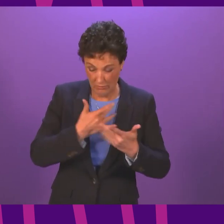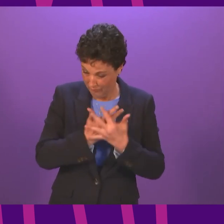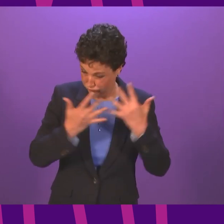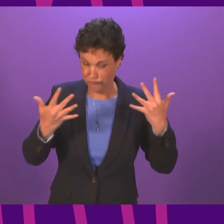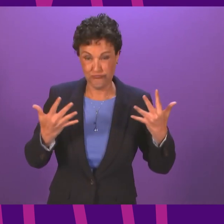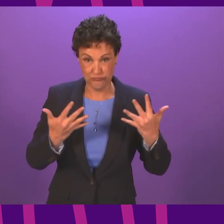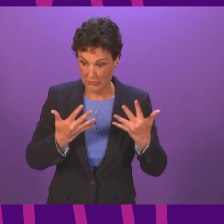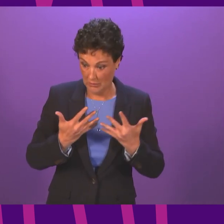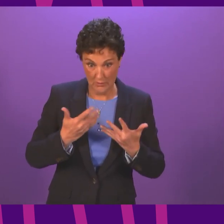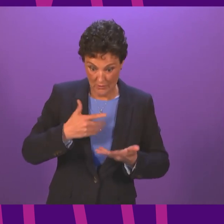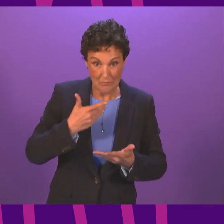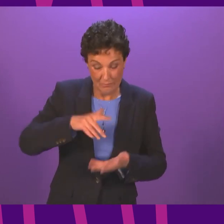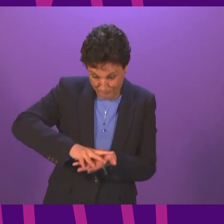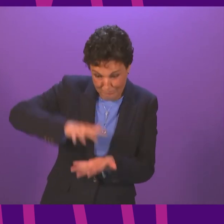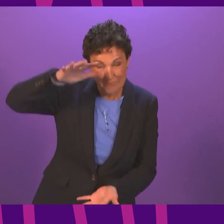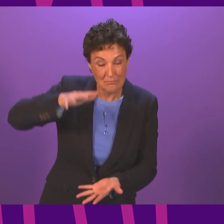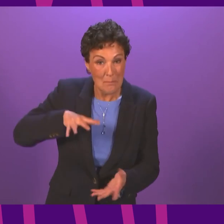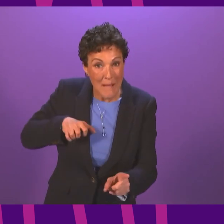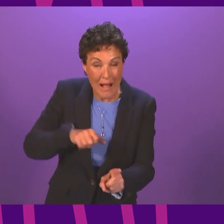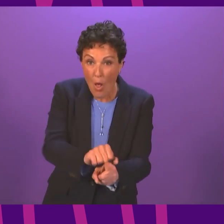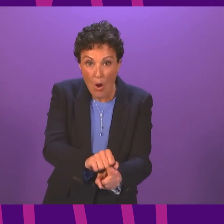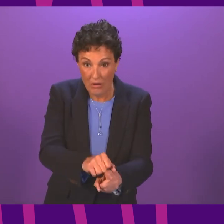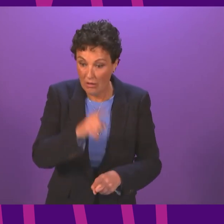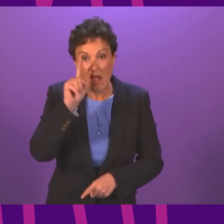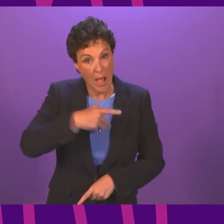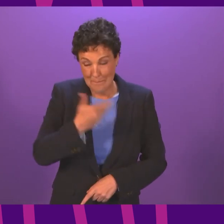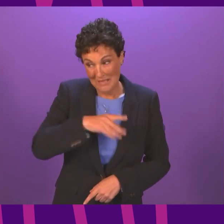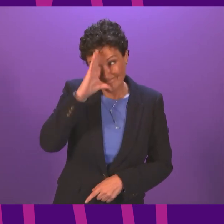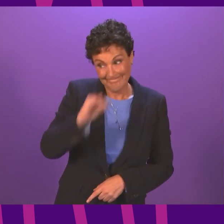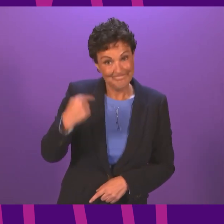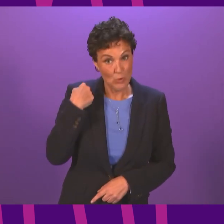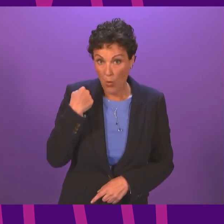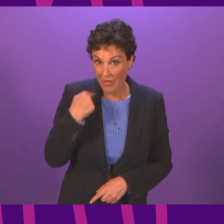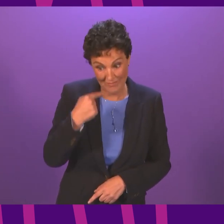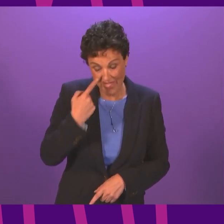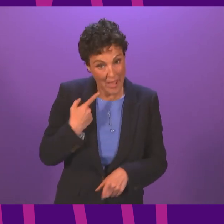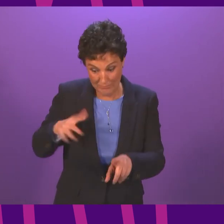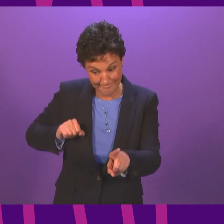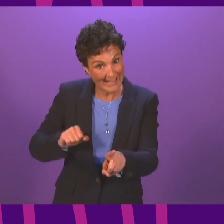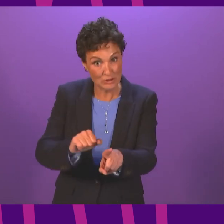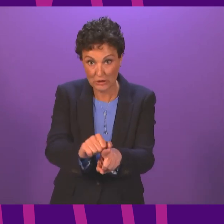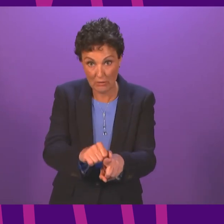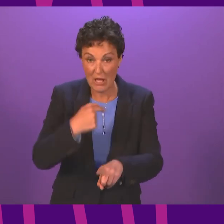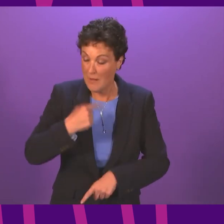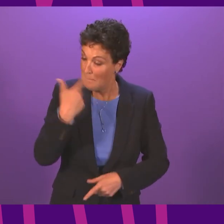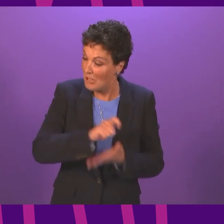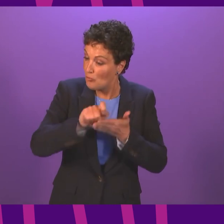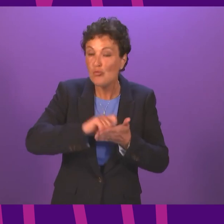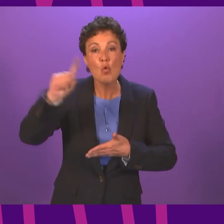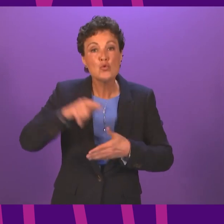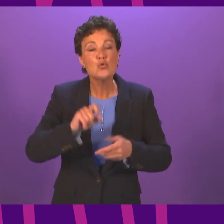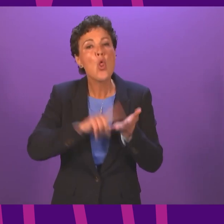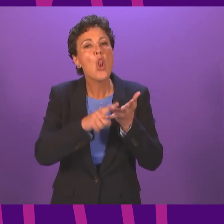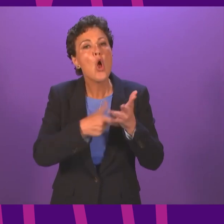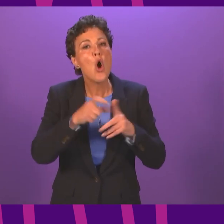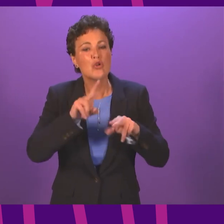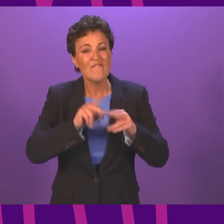has consistently been clear that the deadline should be extended the Minister for Culture, Europe and International Development wrote to Lord Frost on the 16th